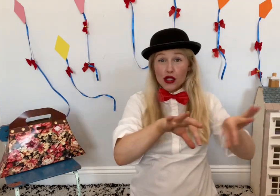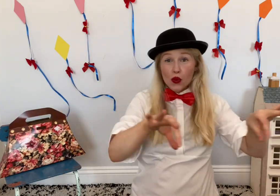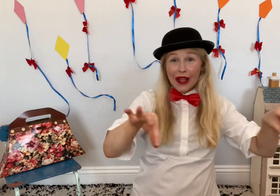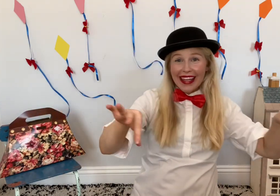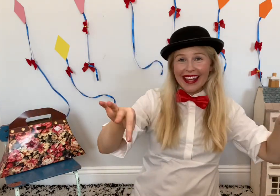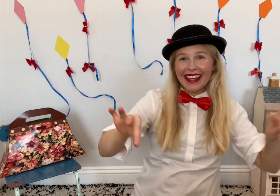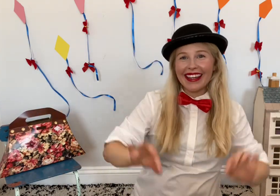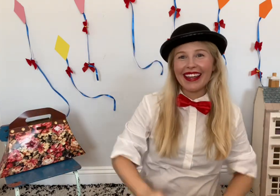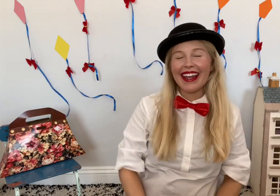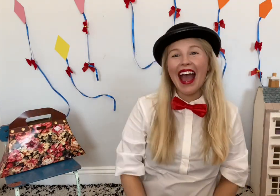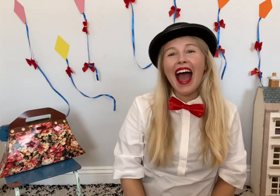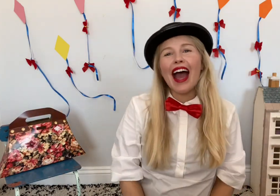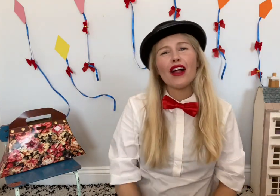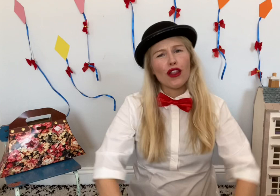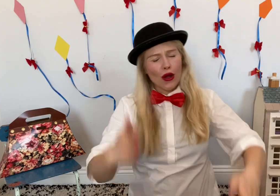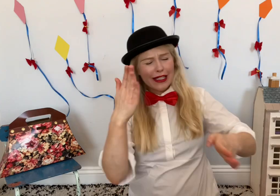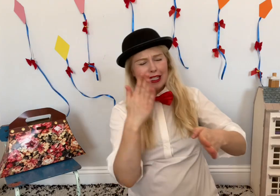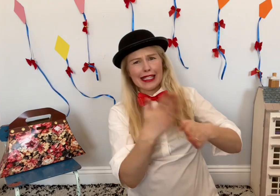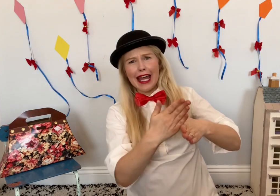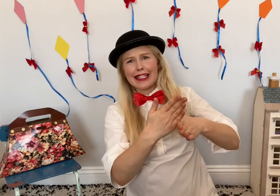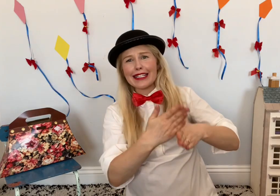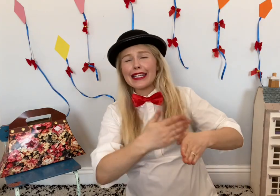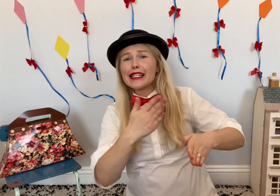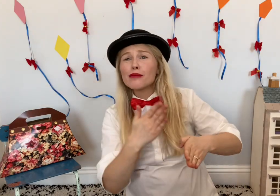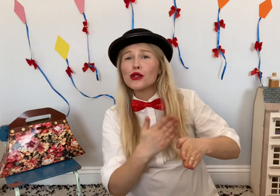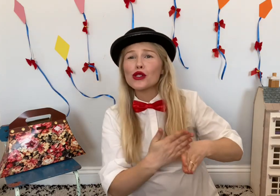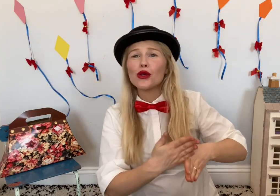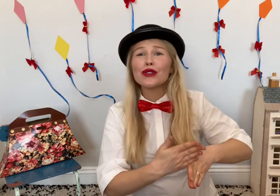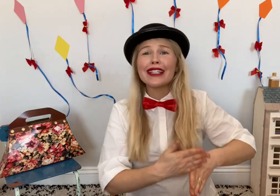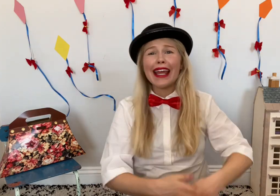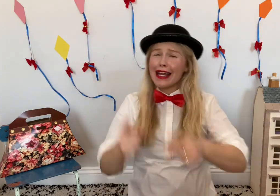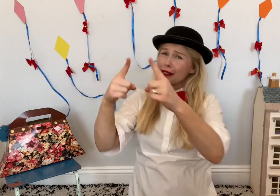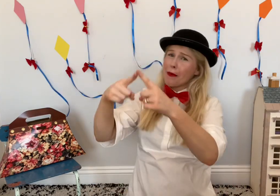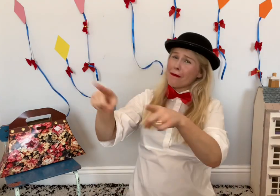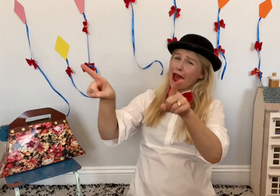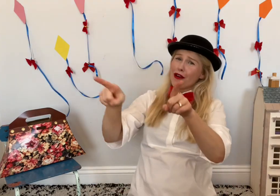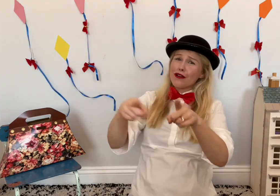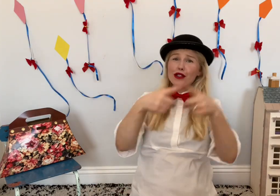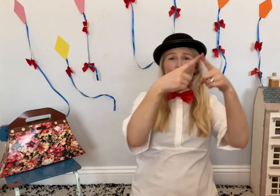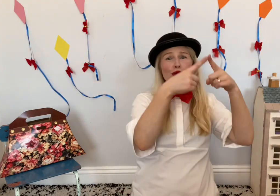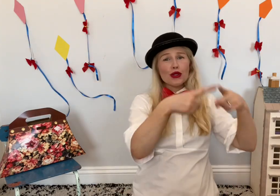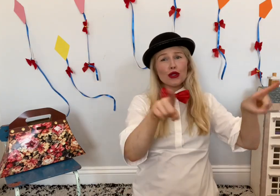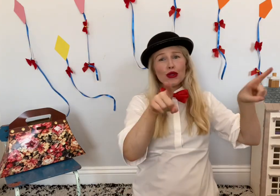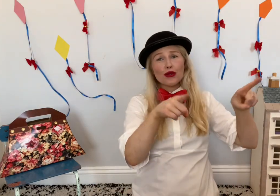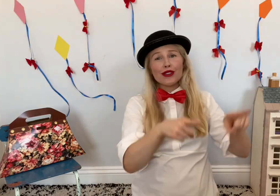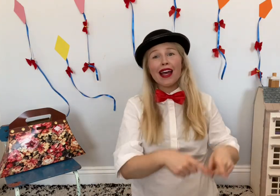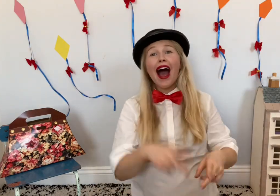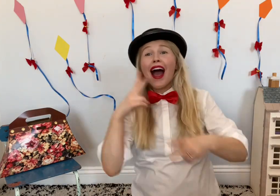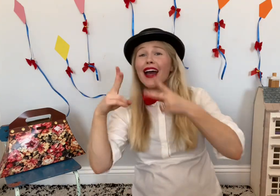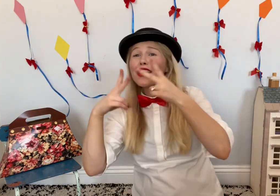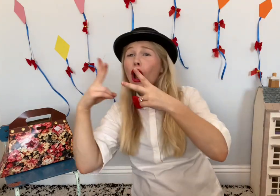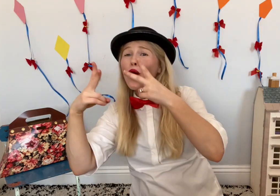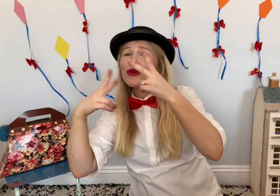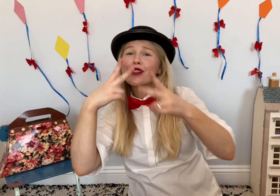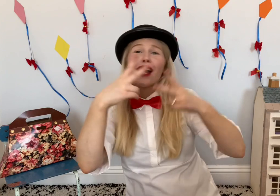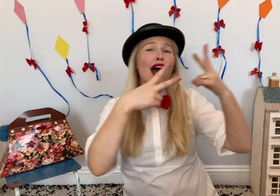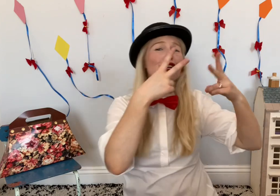twig. Though quite intent in his pursuit, he has a merry tune to toot. He knows a